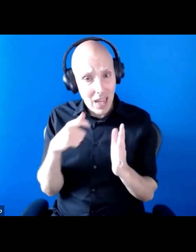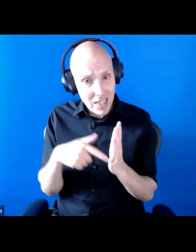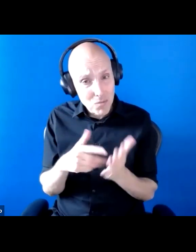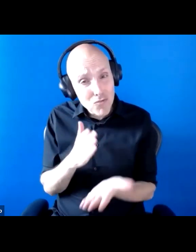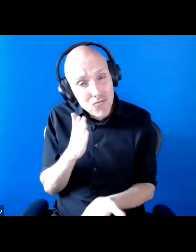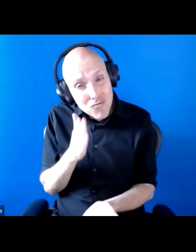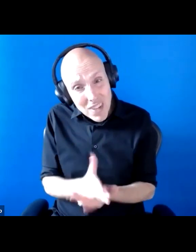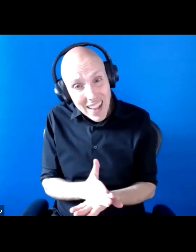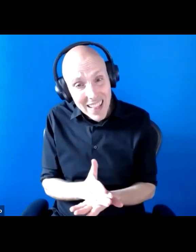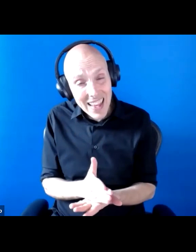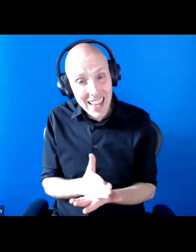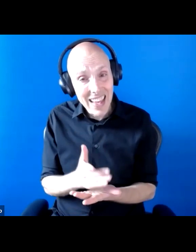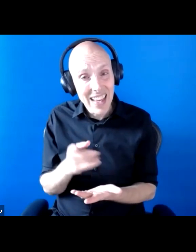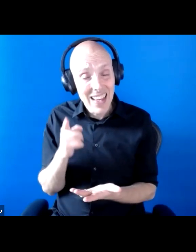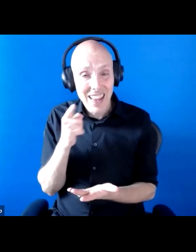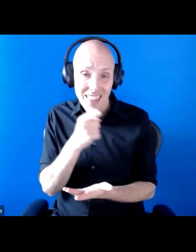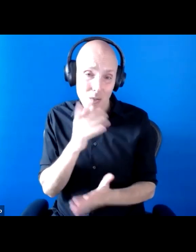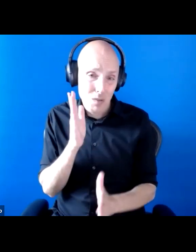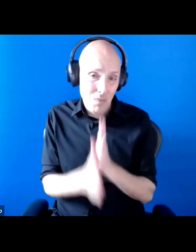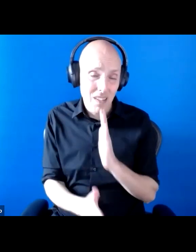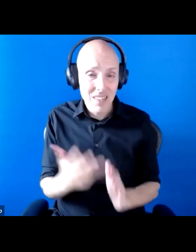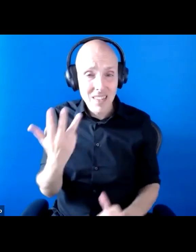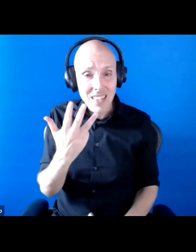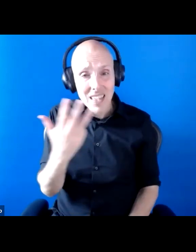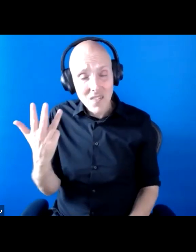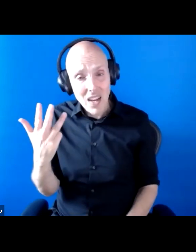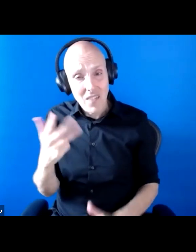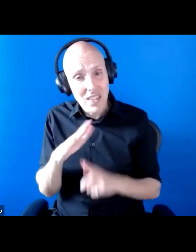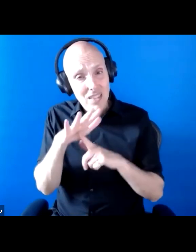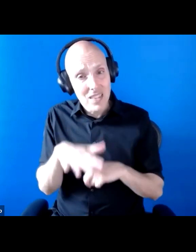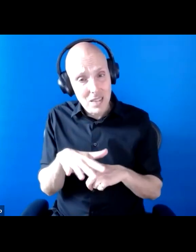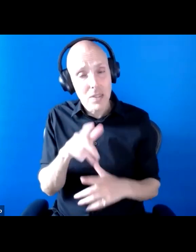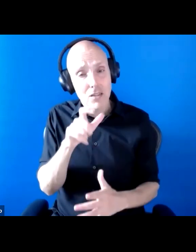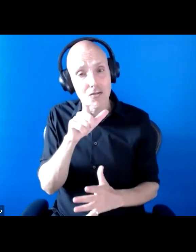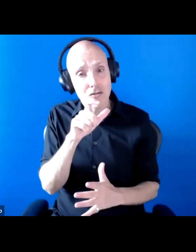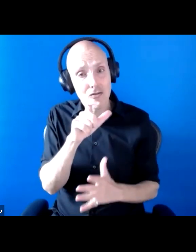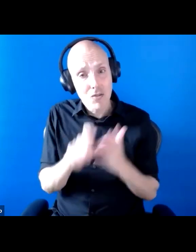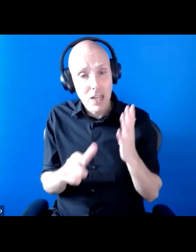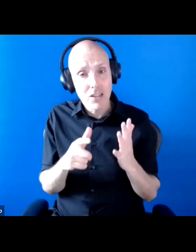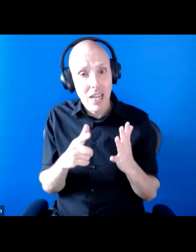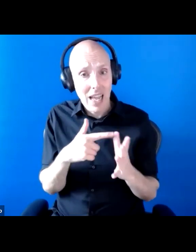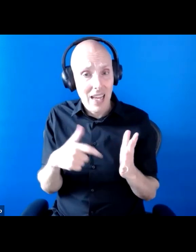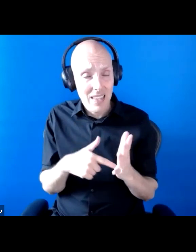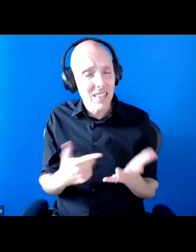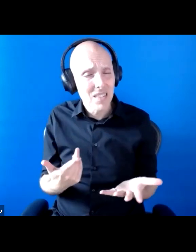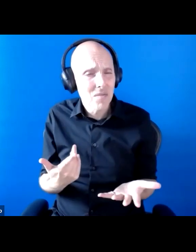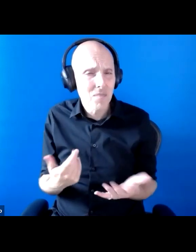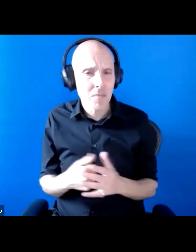Discrimination Act was passed in 1995. We saw government regulations come out without